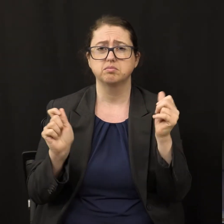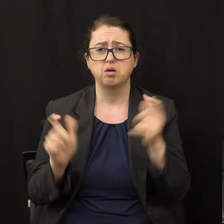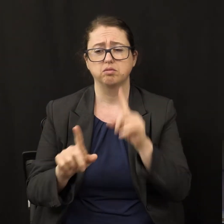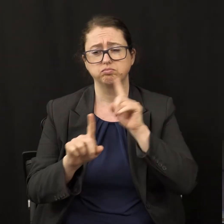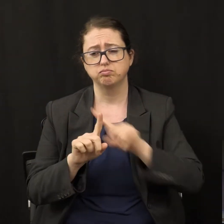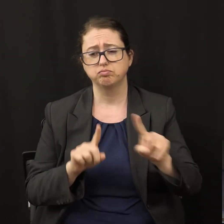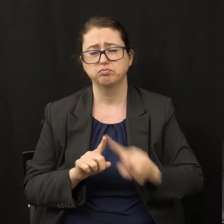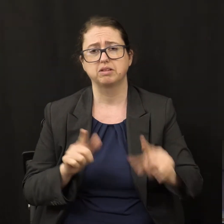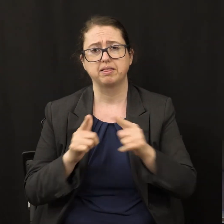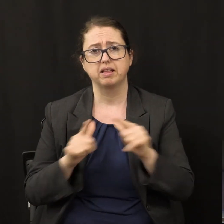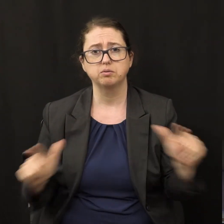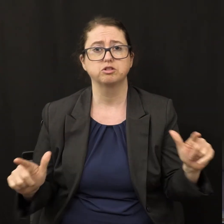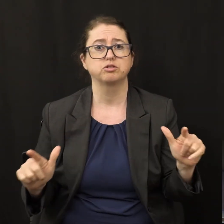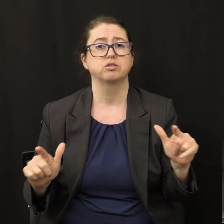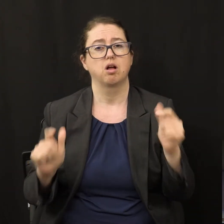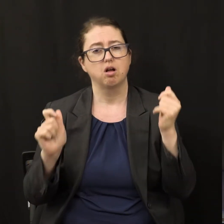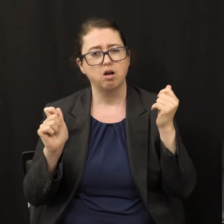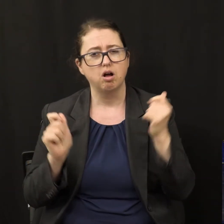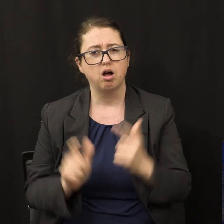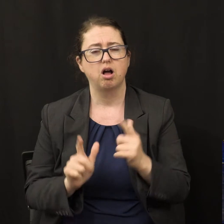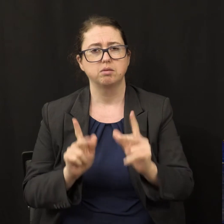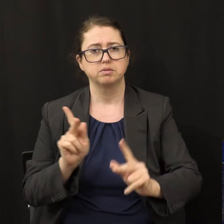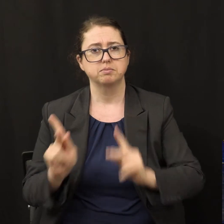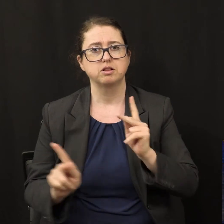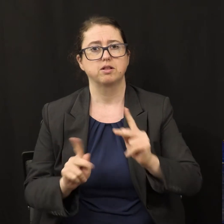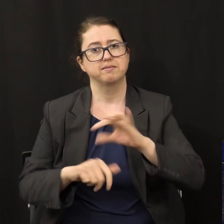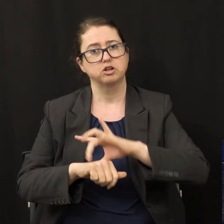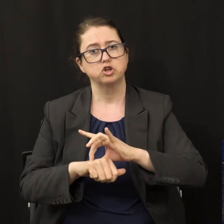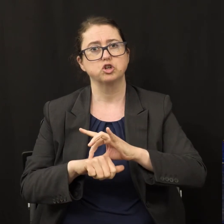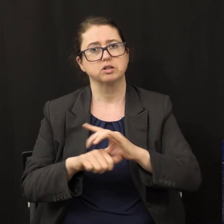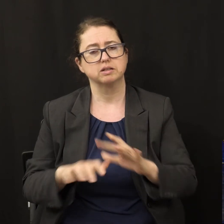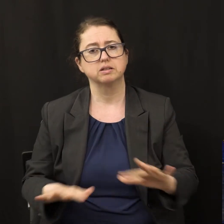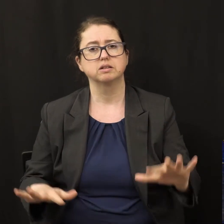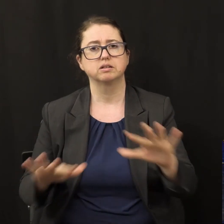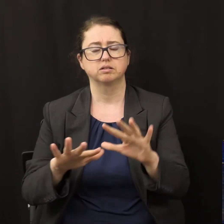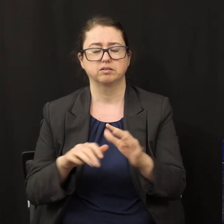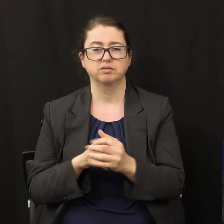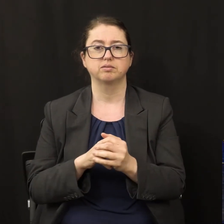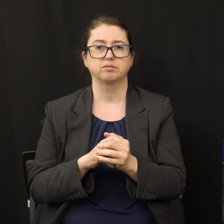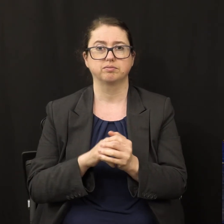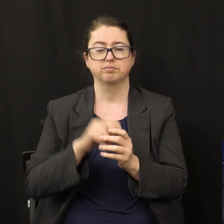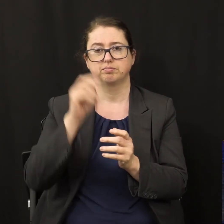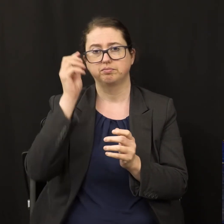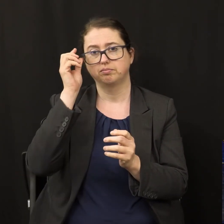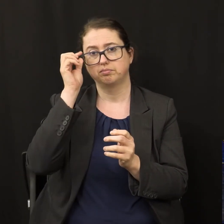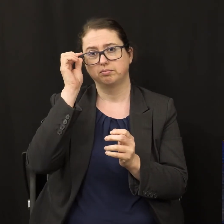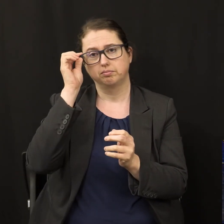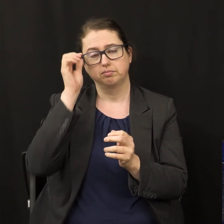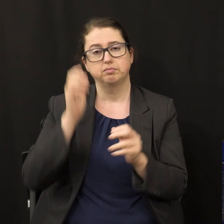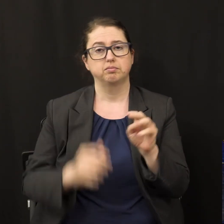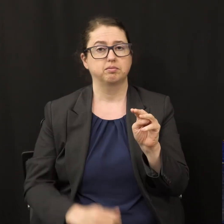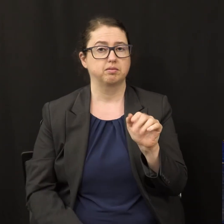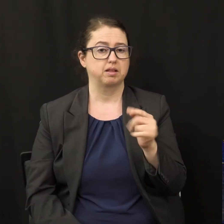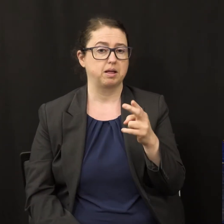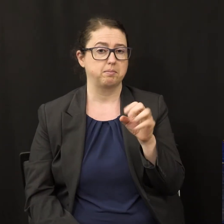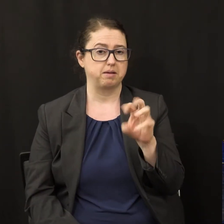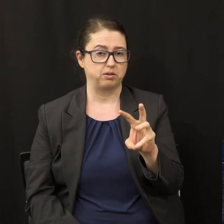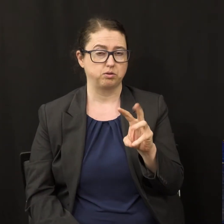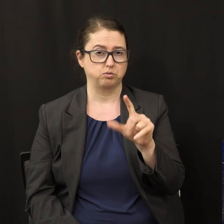every person on planet Earth. Let's read Matthew chapter 24 and verse 14.